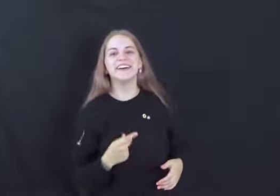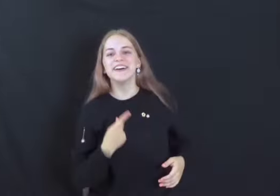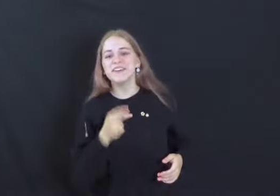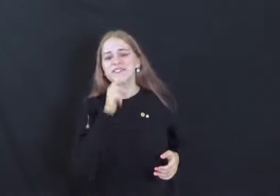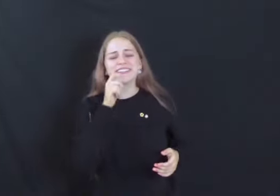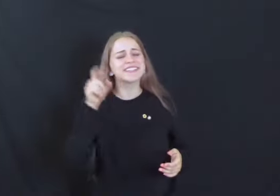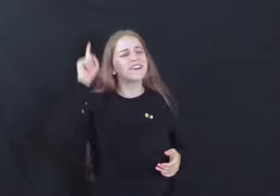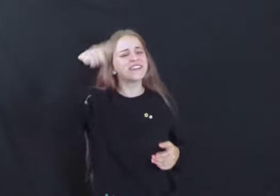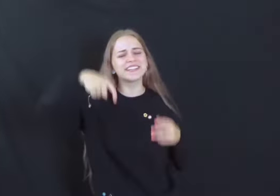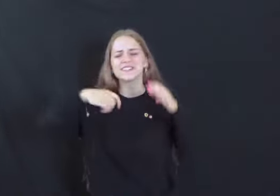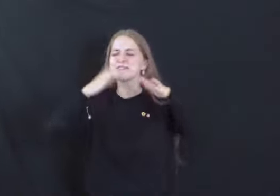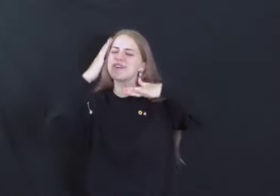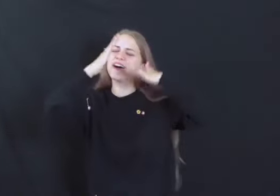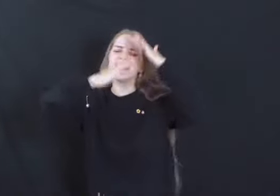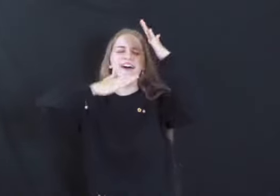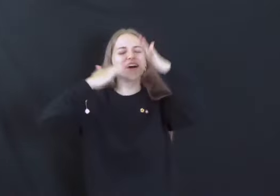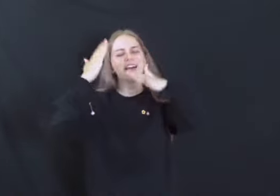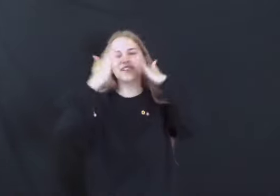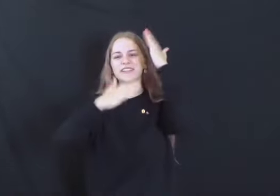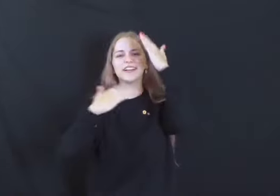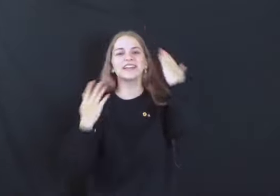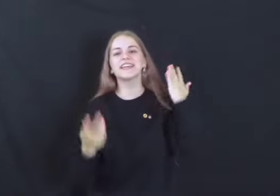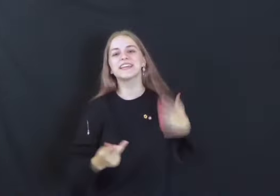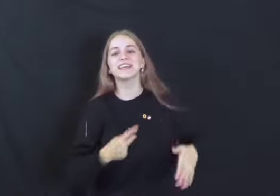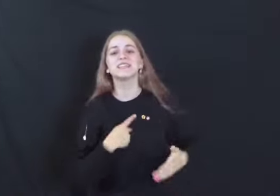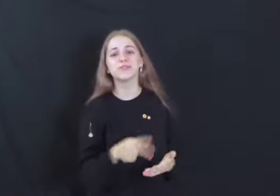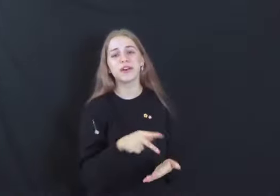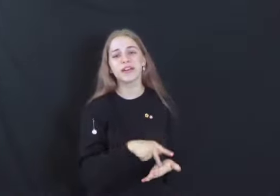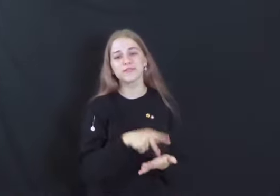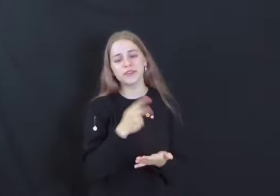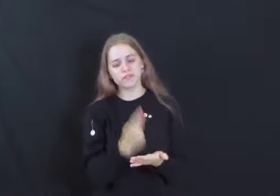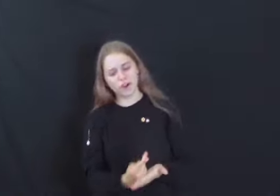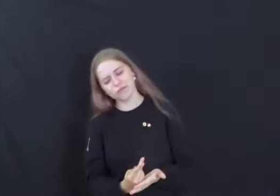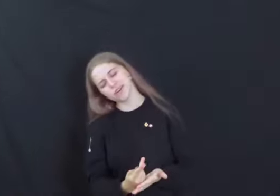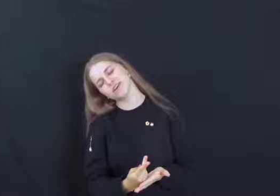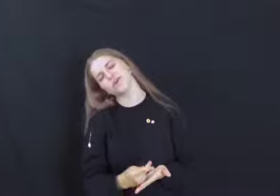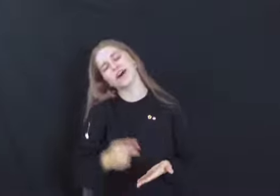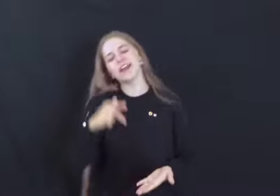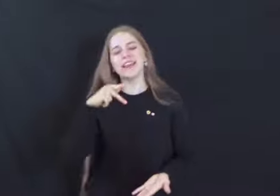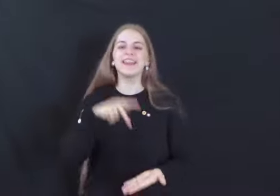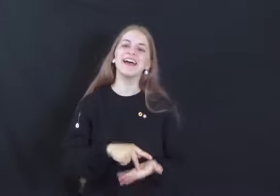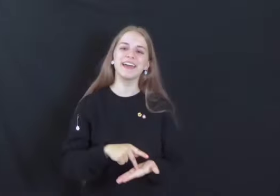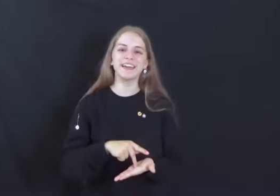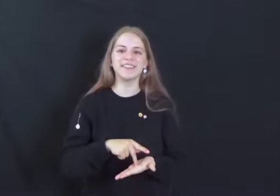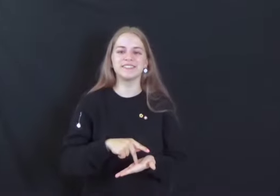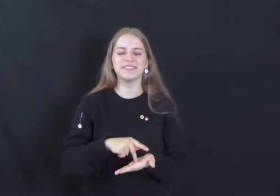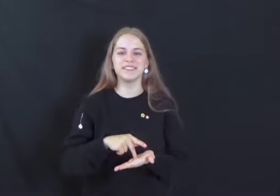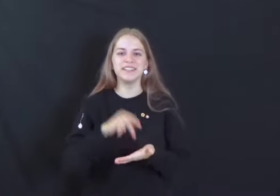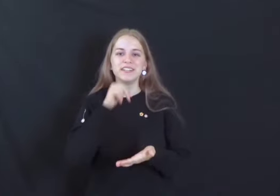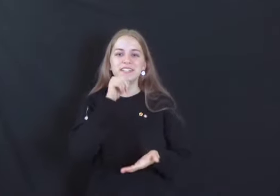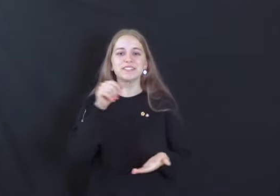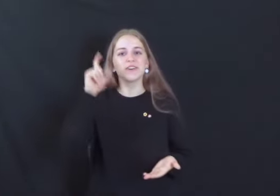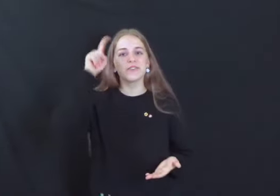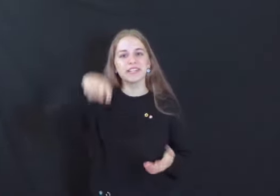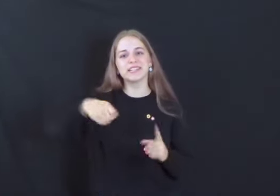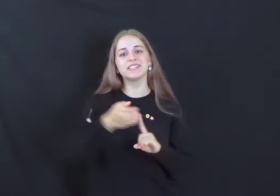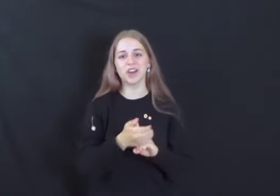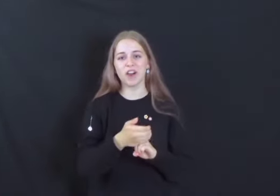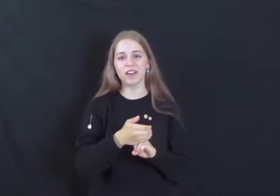We don't even know what I'm here Just where we're going We don't how to let it Don't stop